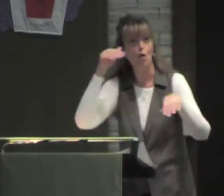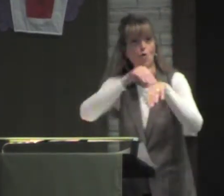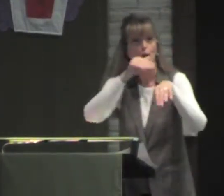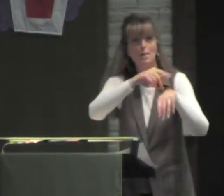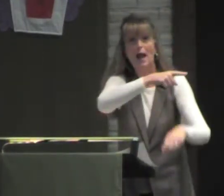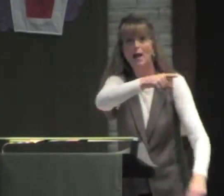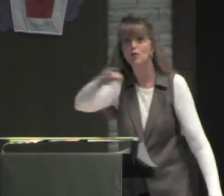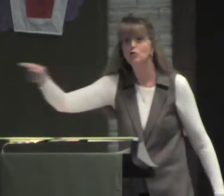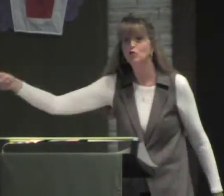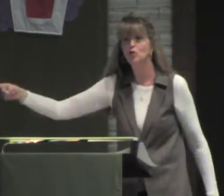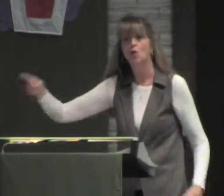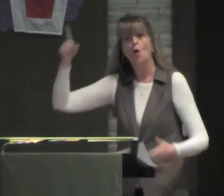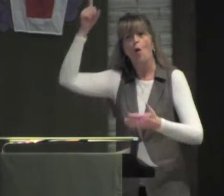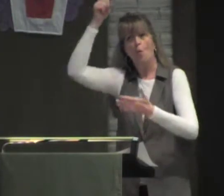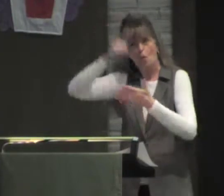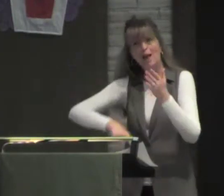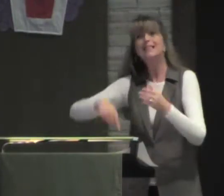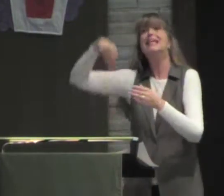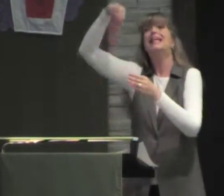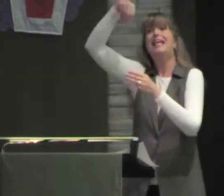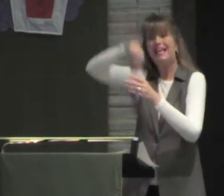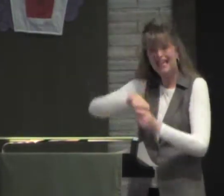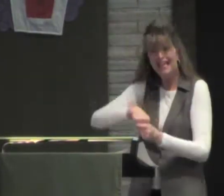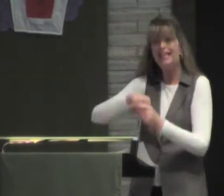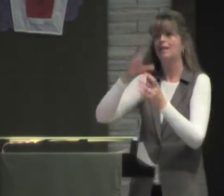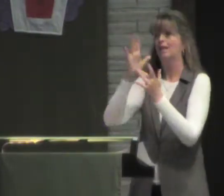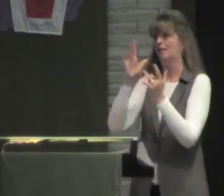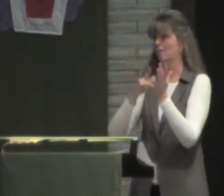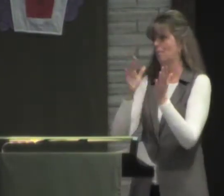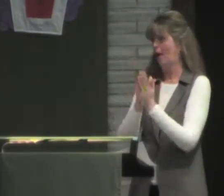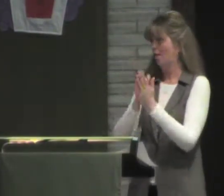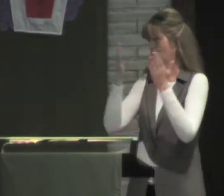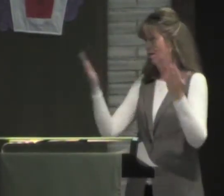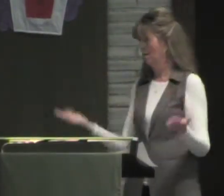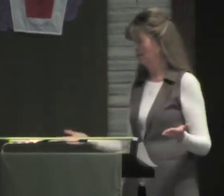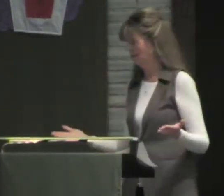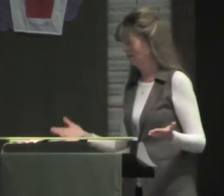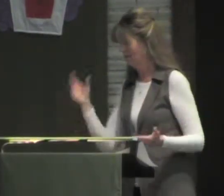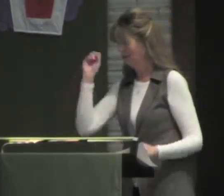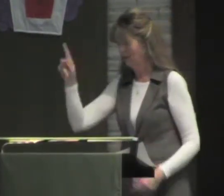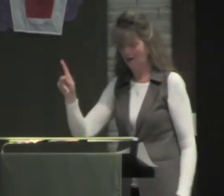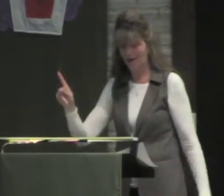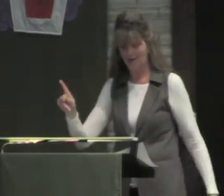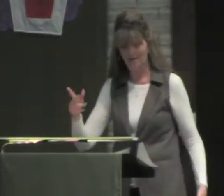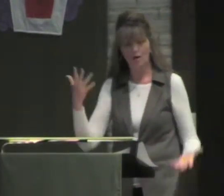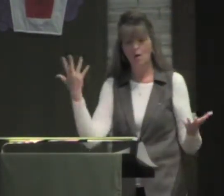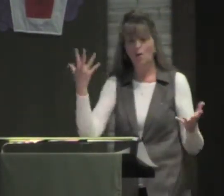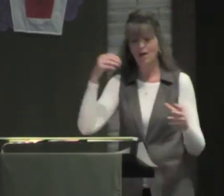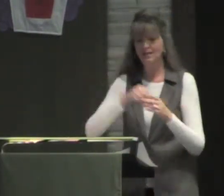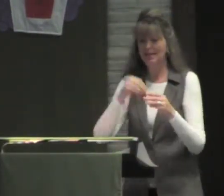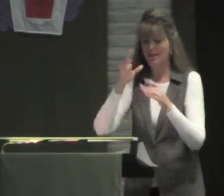use this cliche to defend their own opinions. They say, well, it's in the Bible.